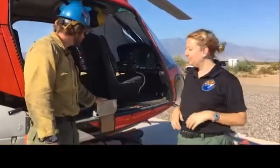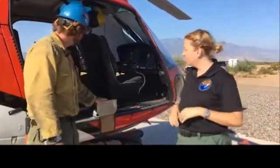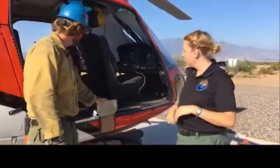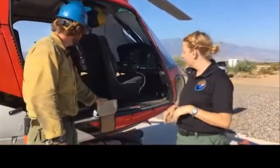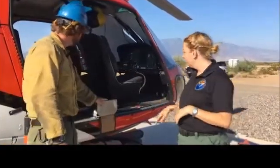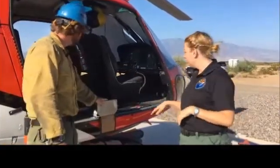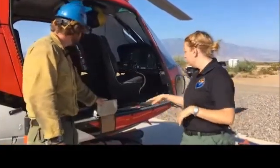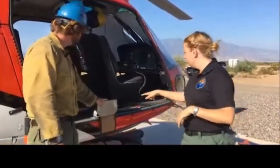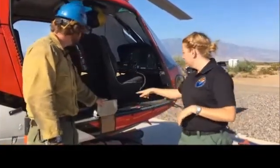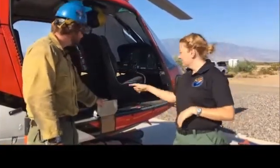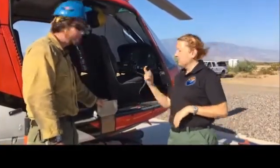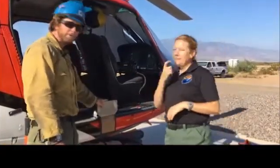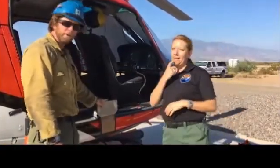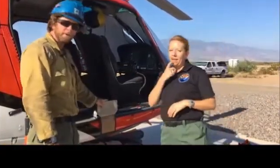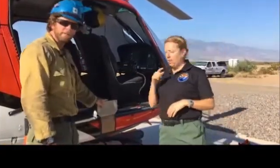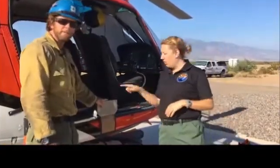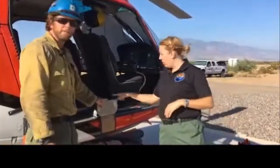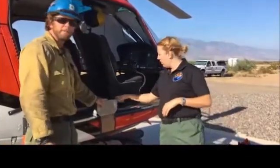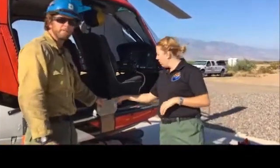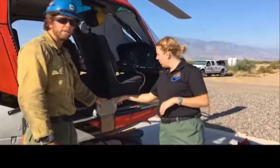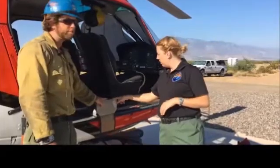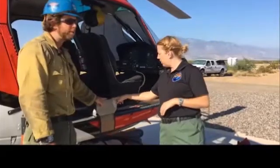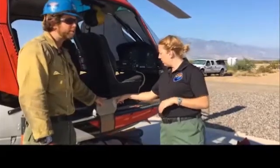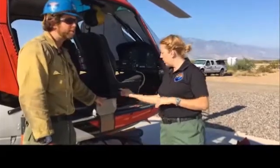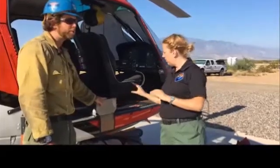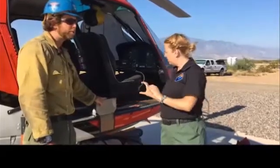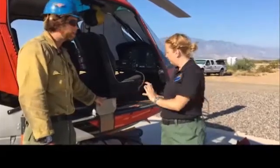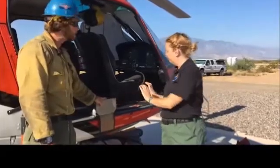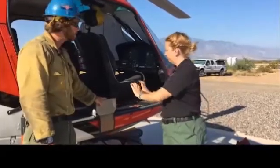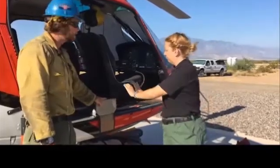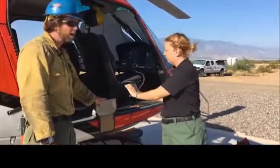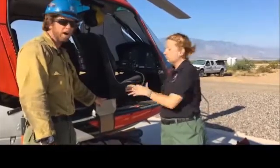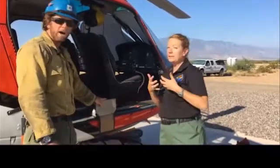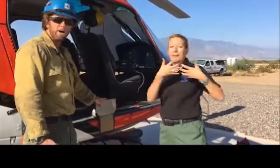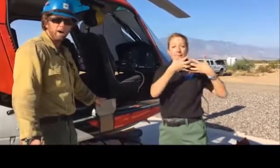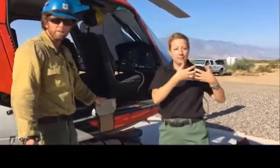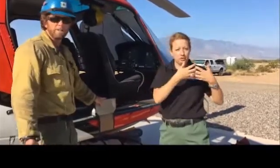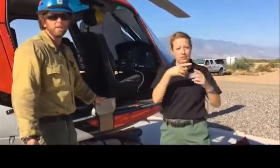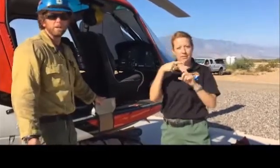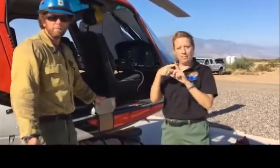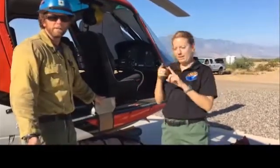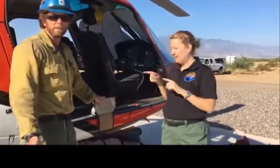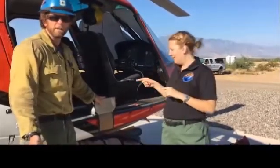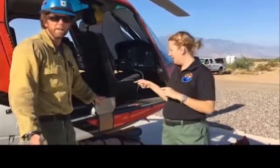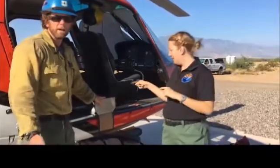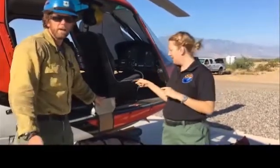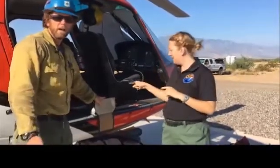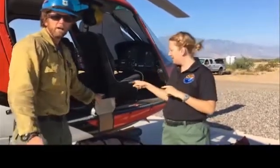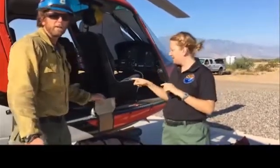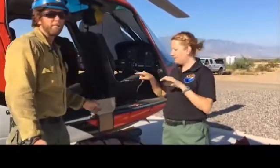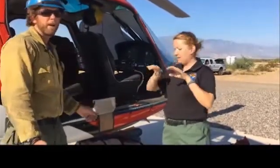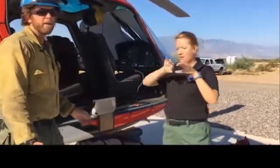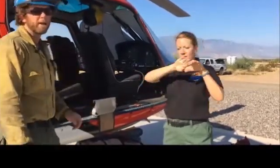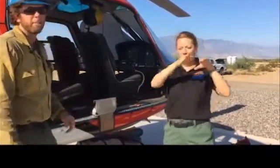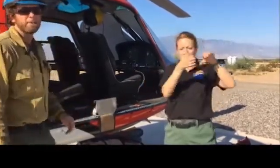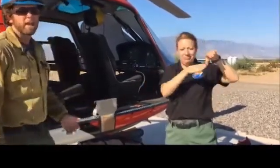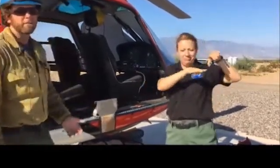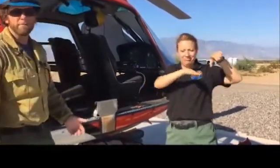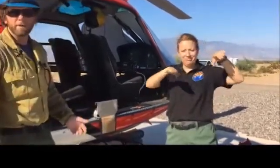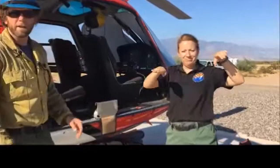is an insert, it's an addition to the PSD machine, and it's a sill, basically. Different helicopters have different